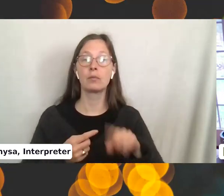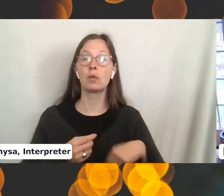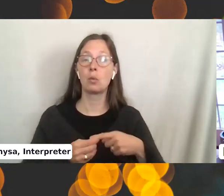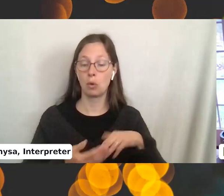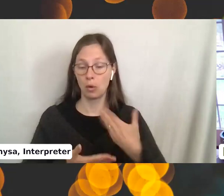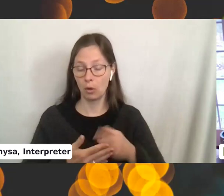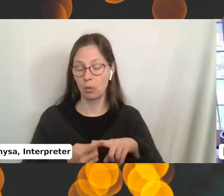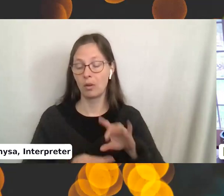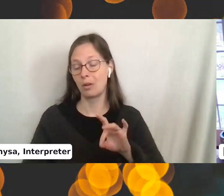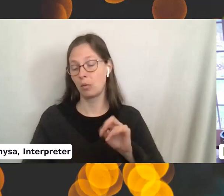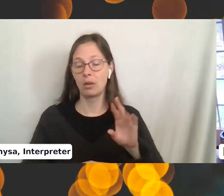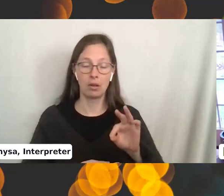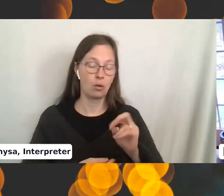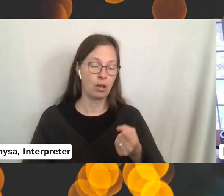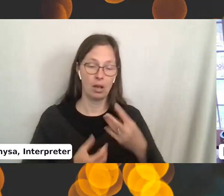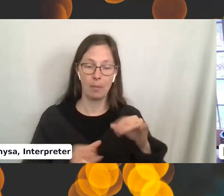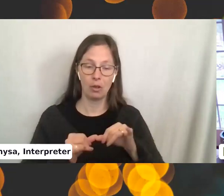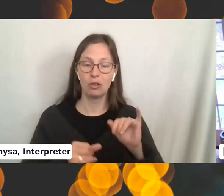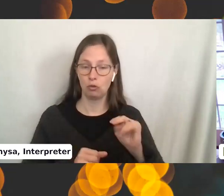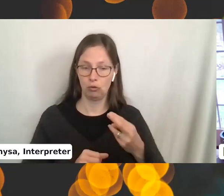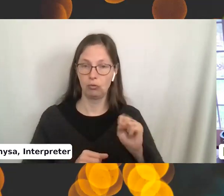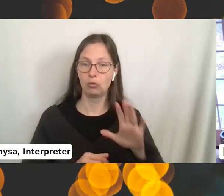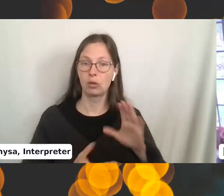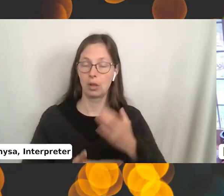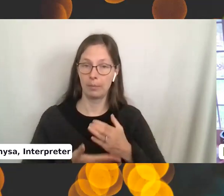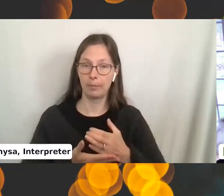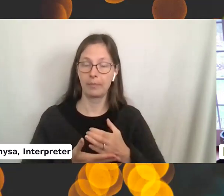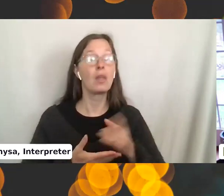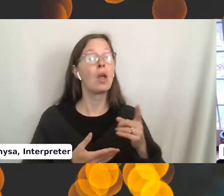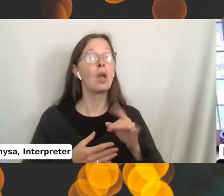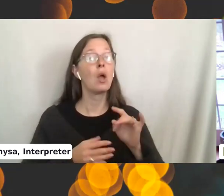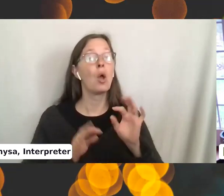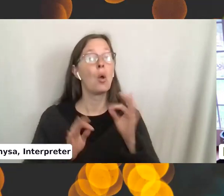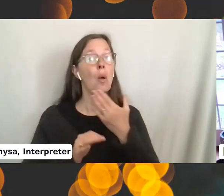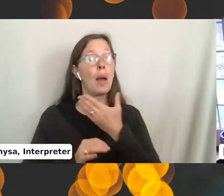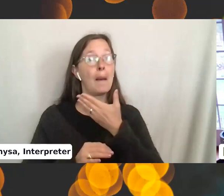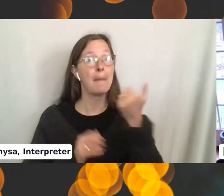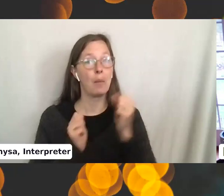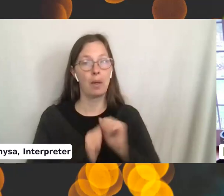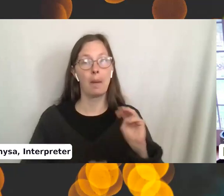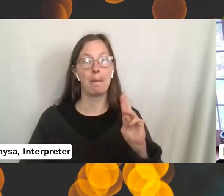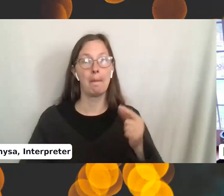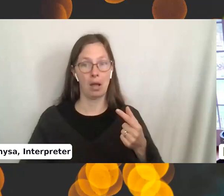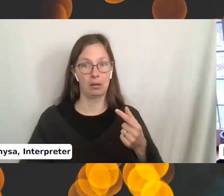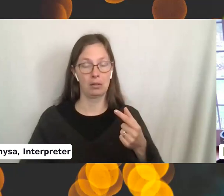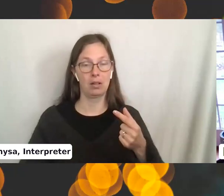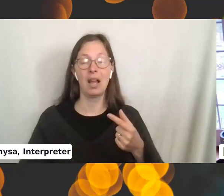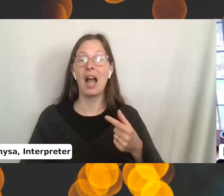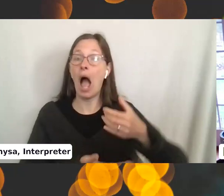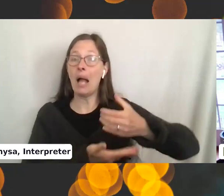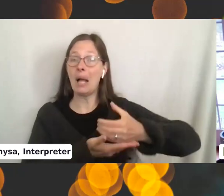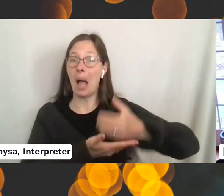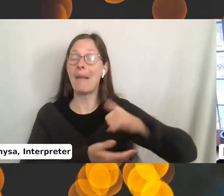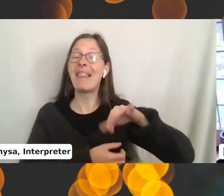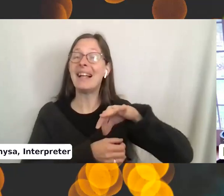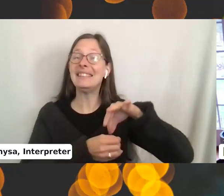or nine or 10 or however many inches your cup is. This works way better, by the way, with a mug, like a cup, like a tea cup